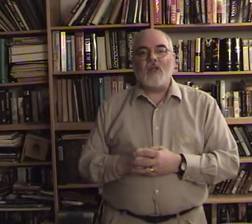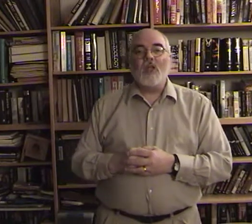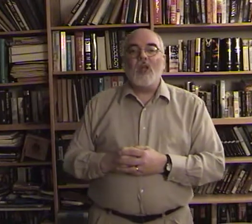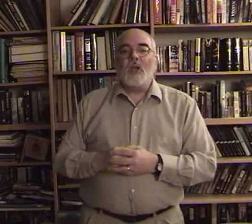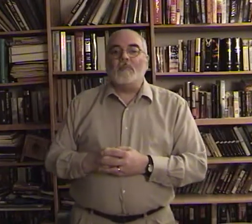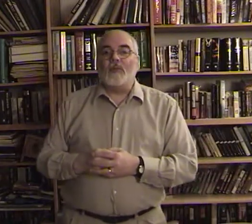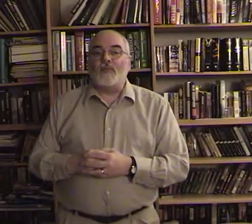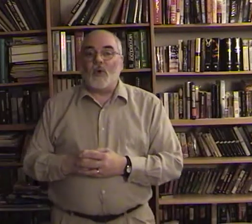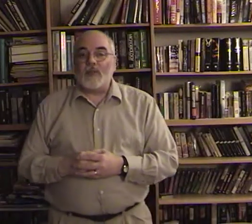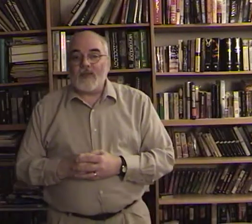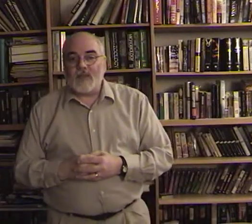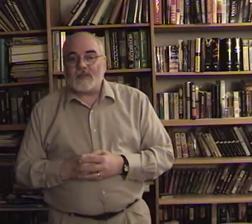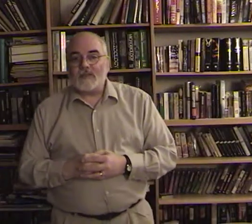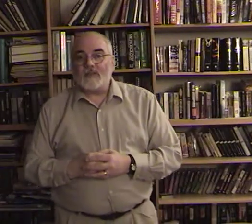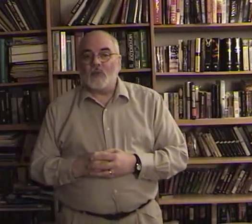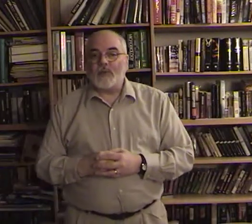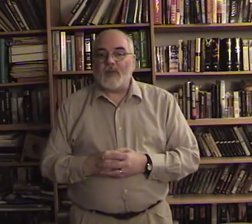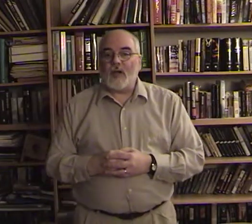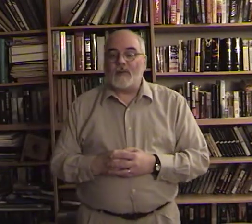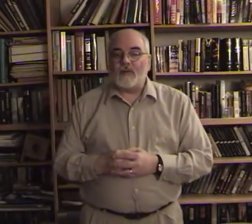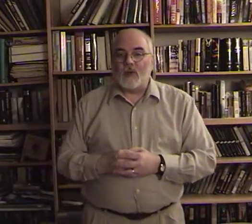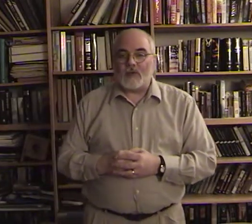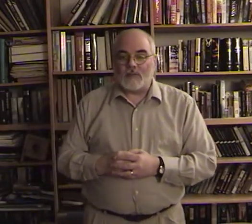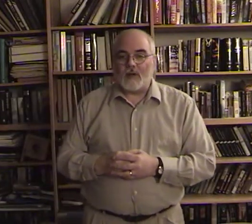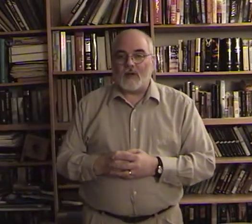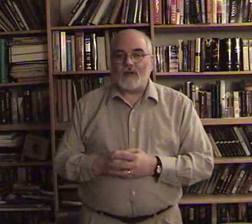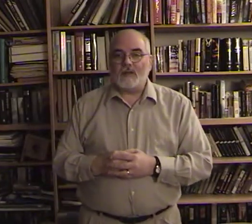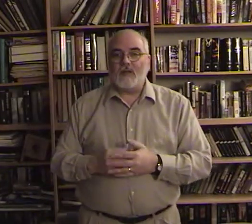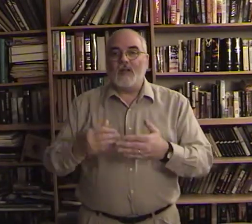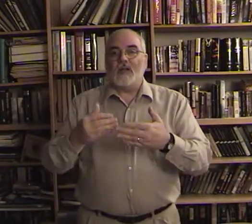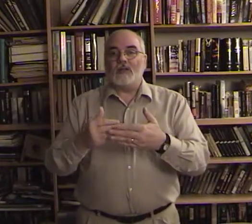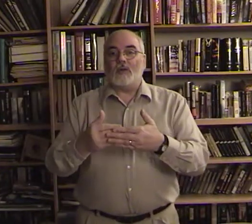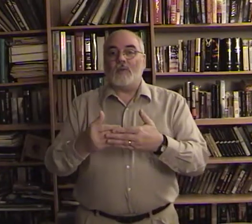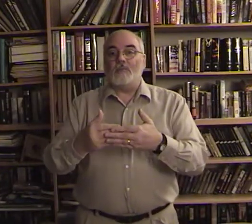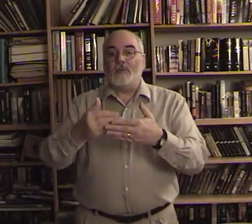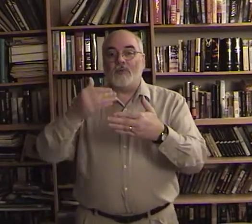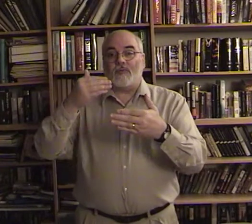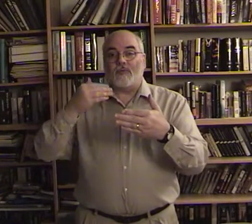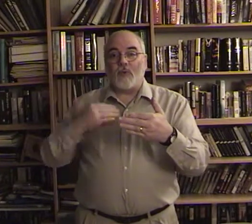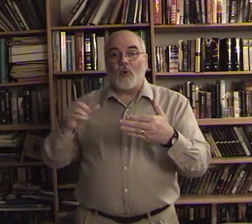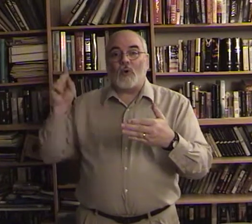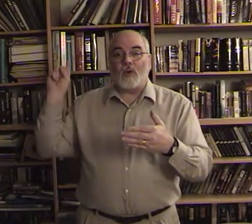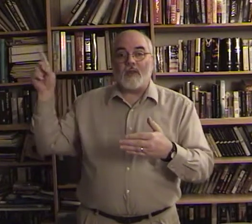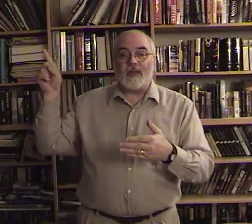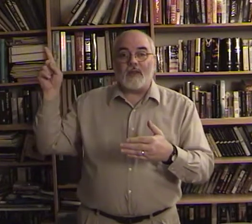before this with the help of the holy spirit so before this